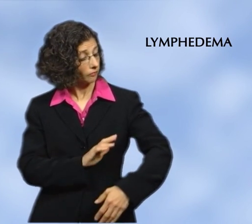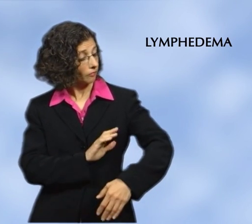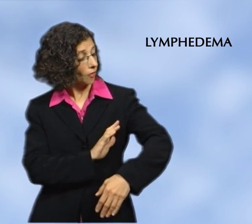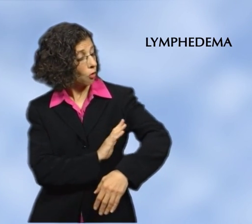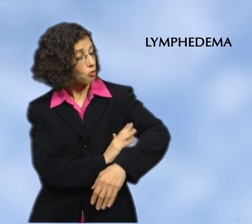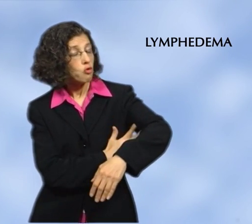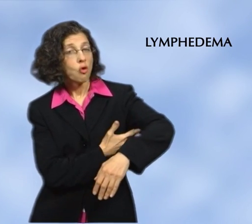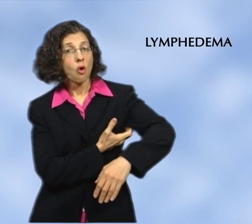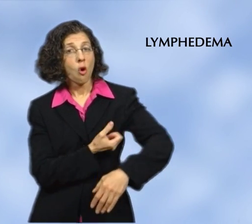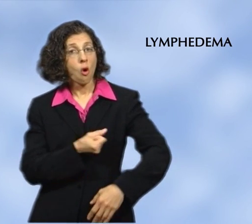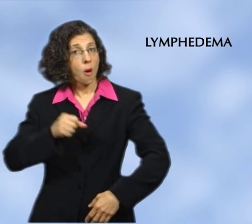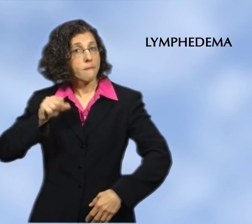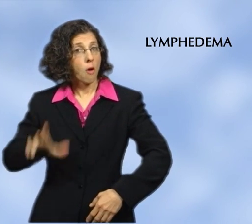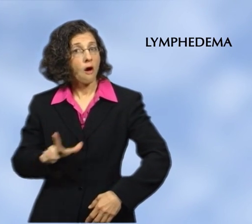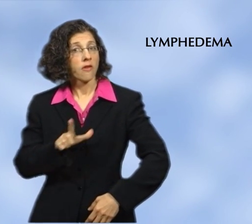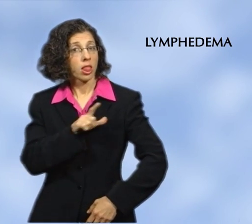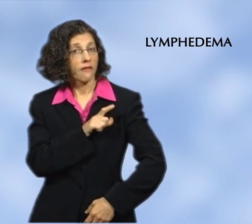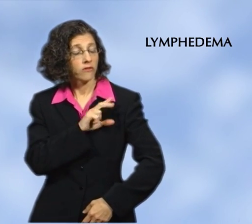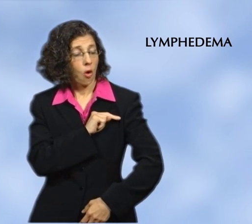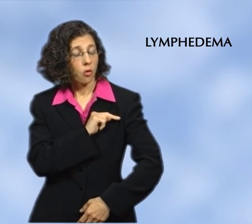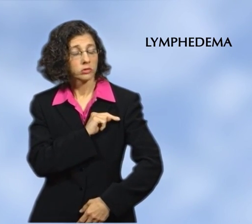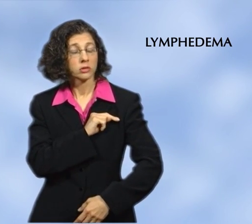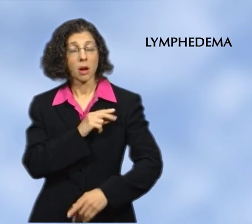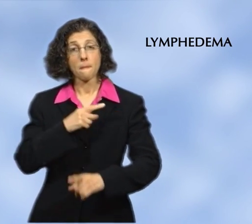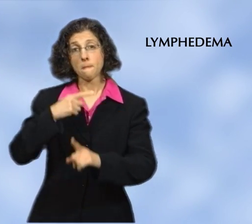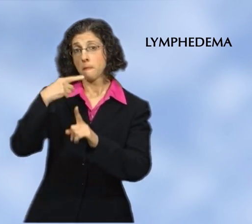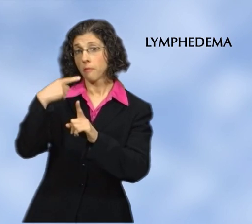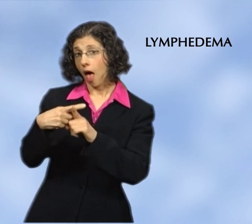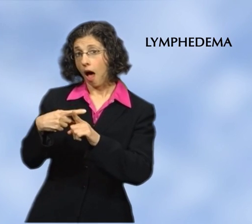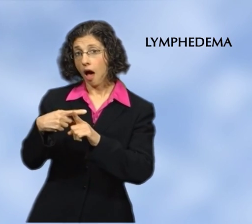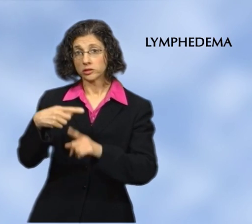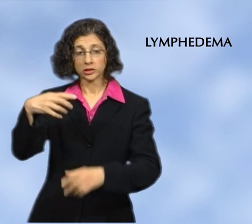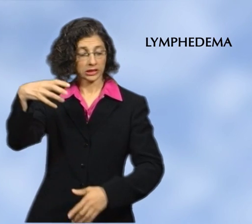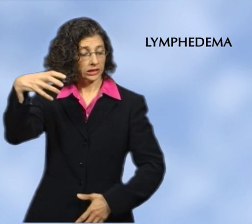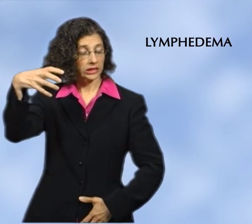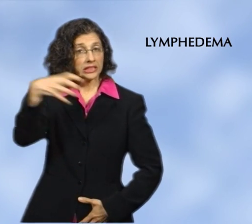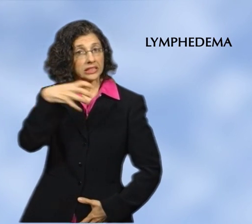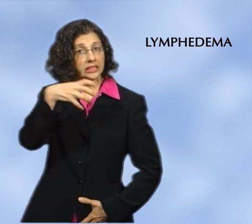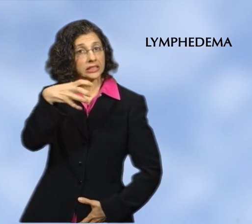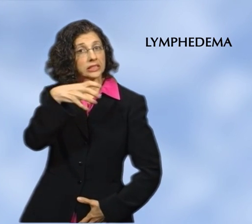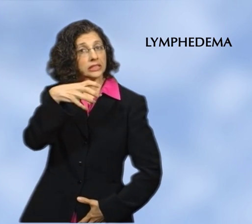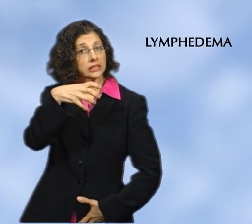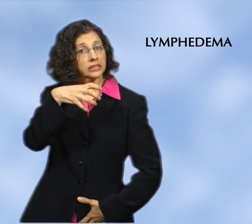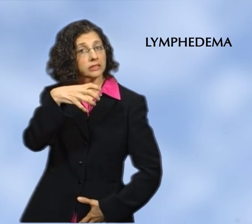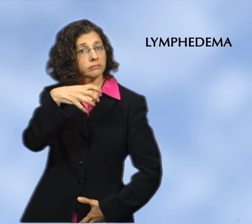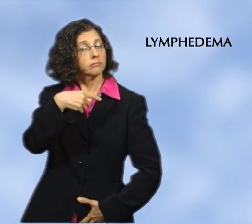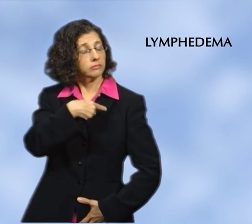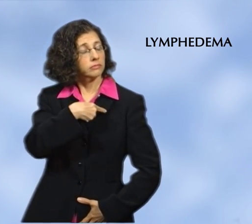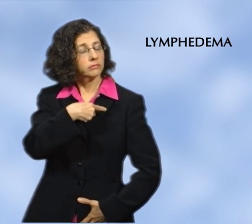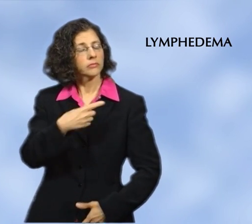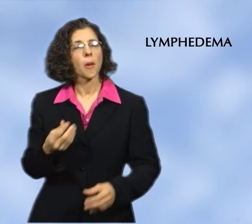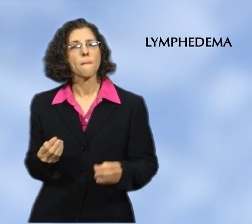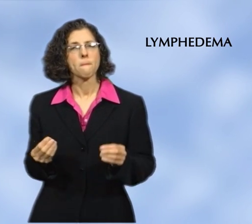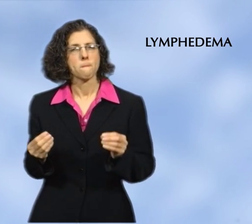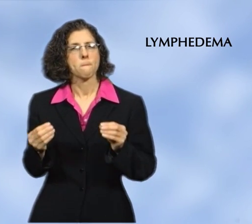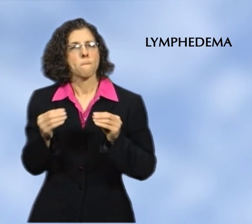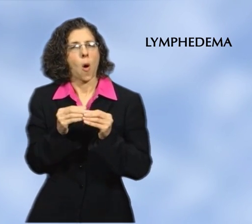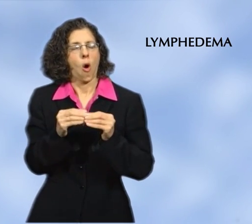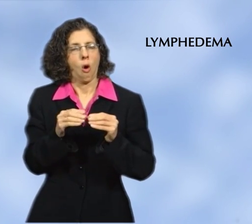A lumpectomy followed by radiation therapy to the underarm lymph node areas